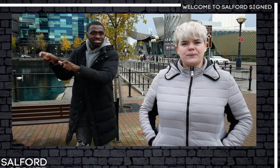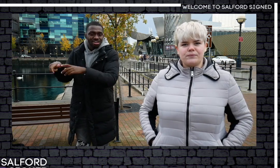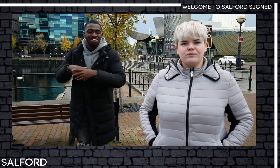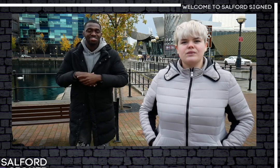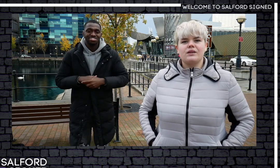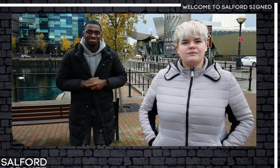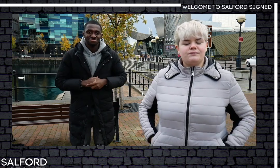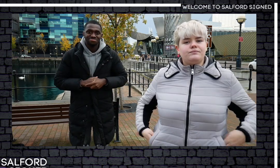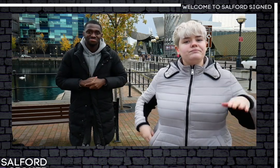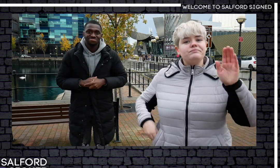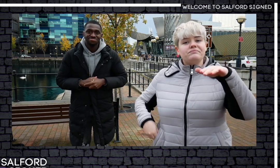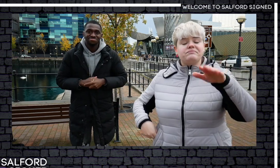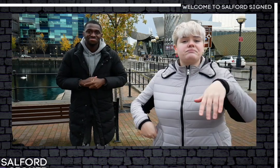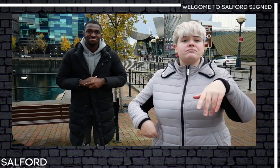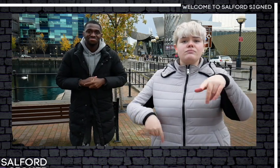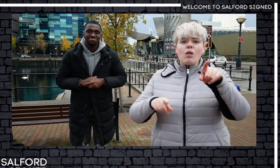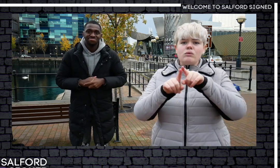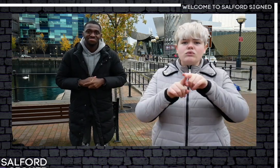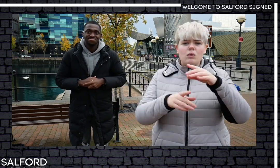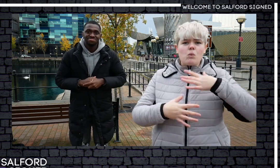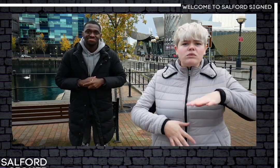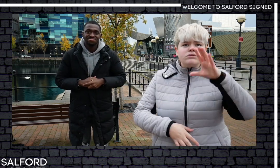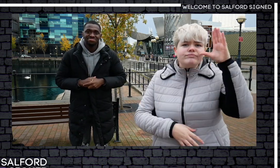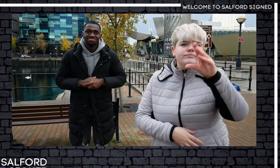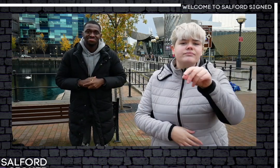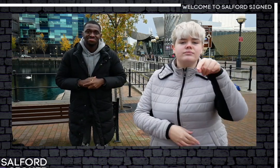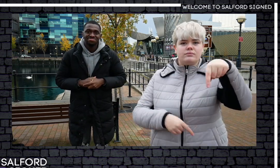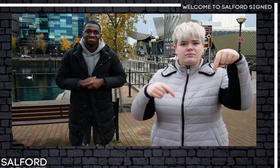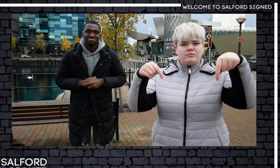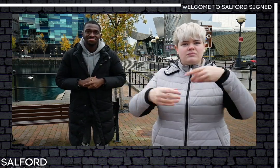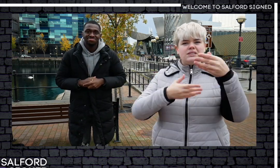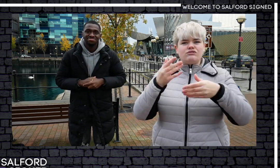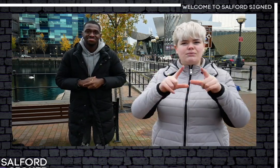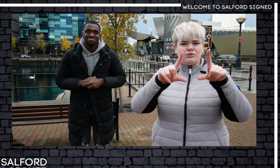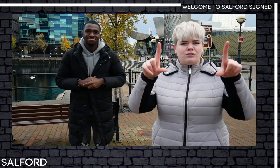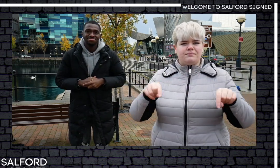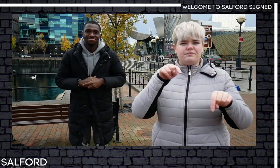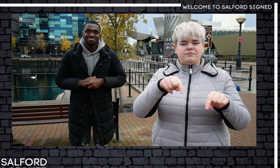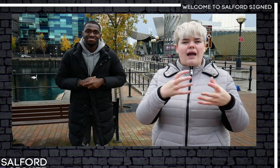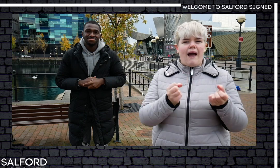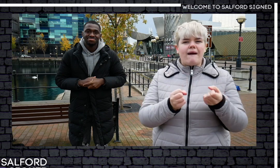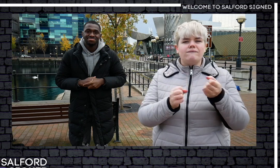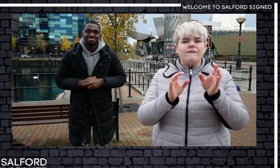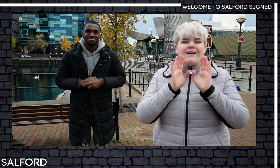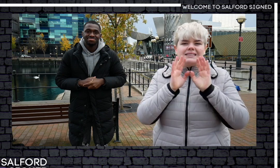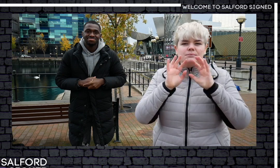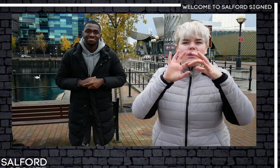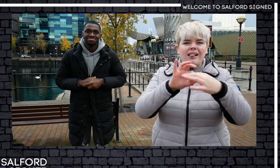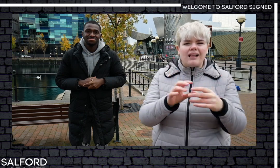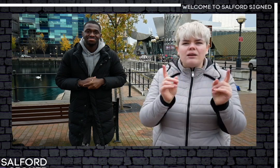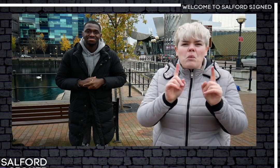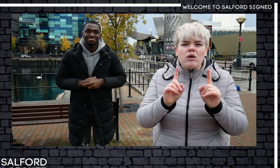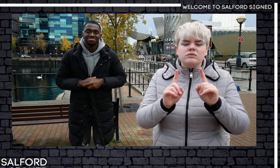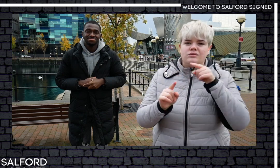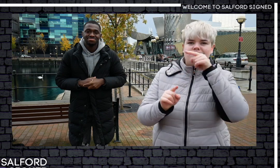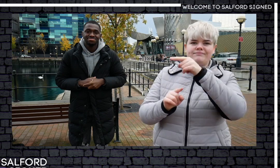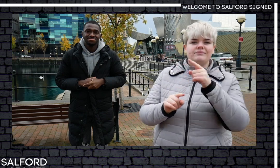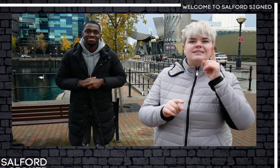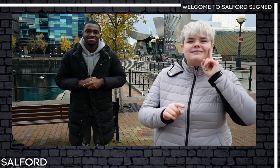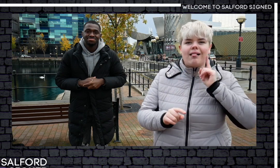relevant to Salford residents. Also we want to let you know that in the description box there is a link to Salford Deaf Advocacy Facebook